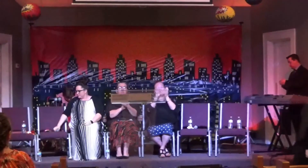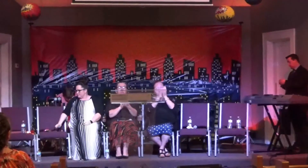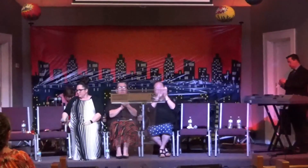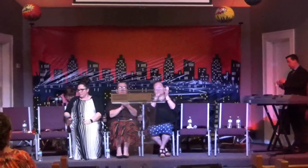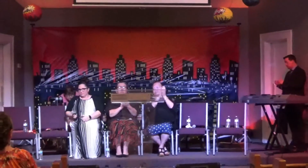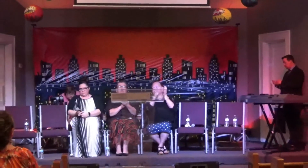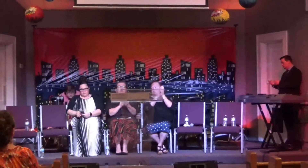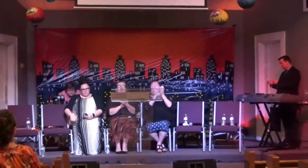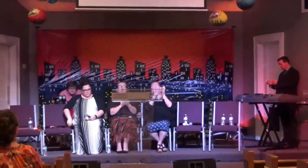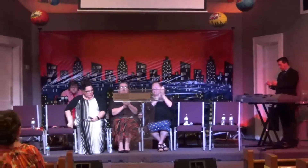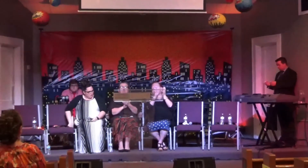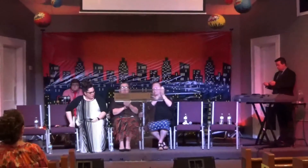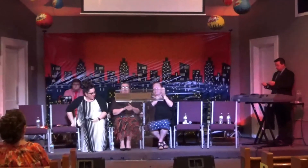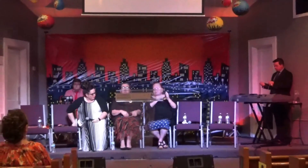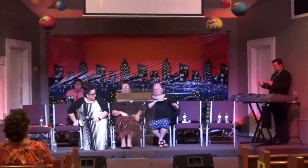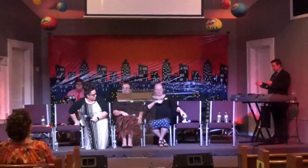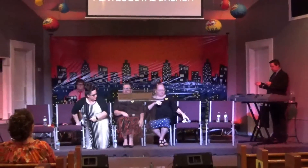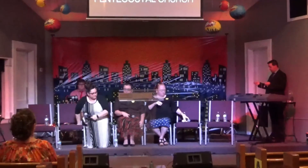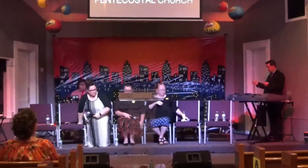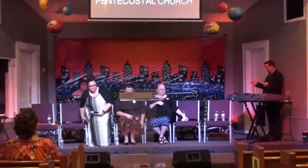So switch